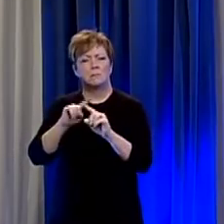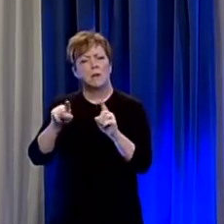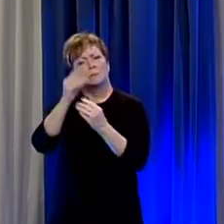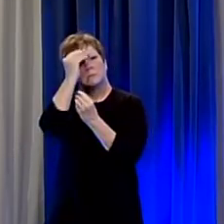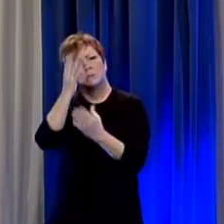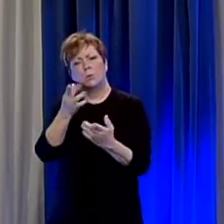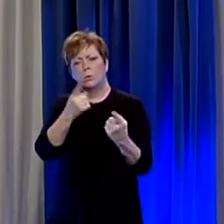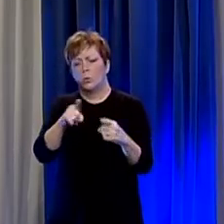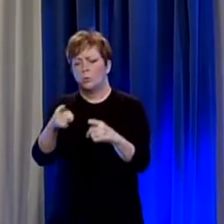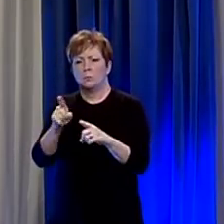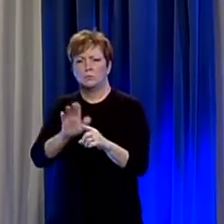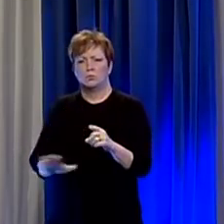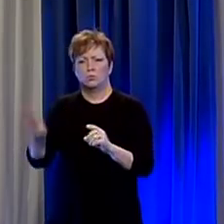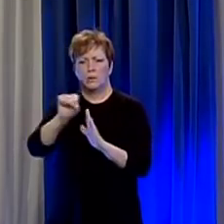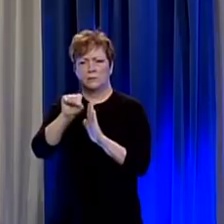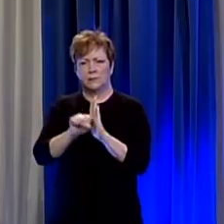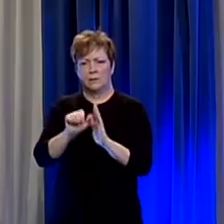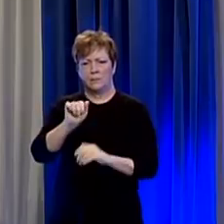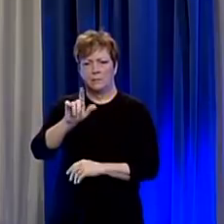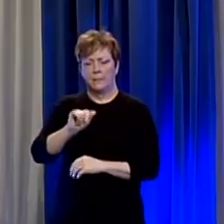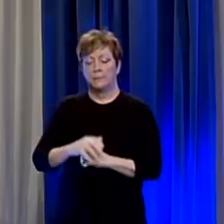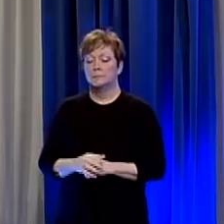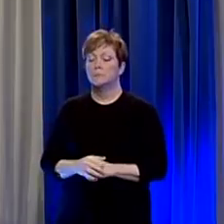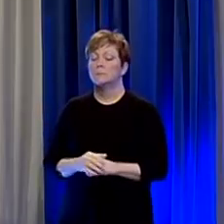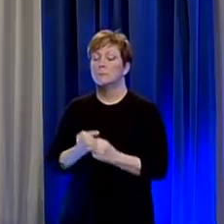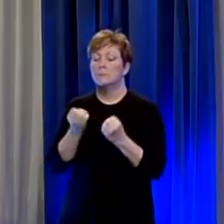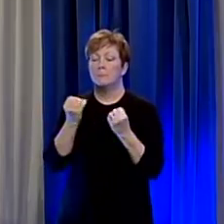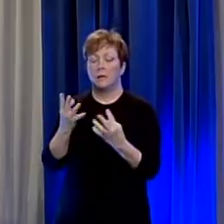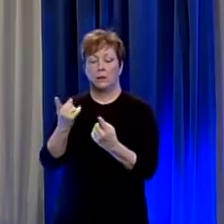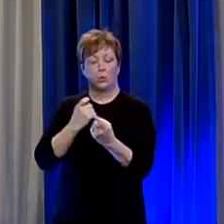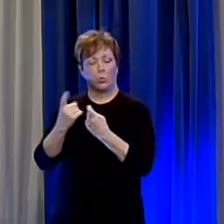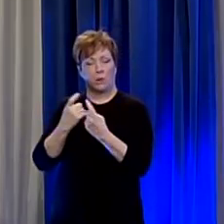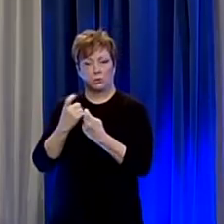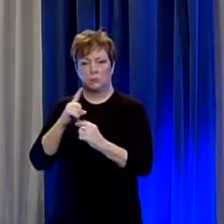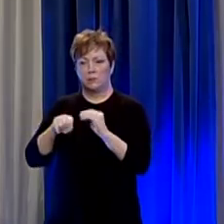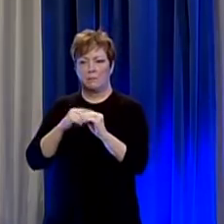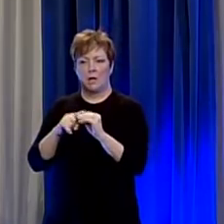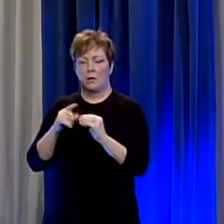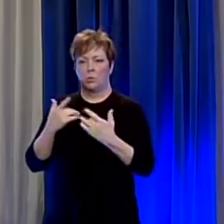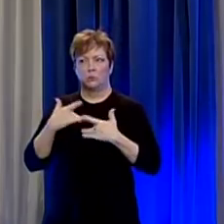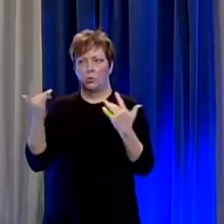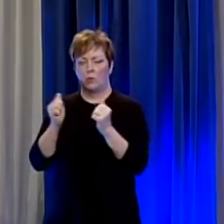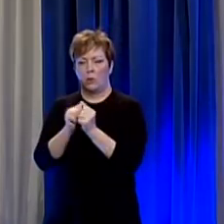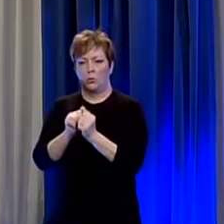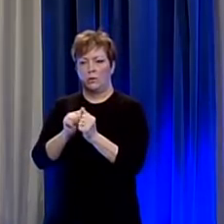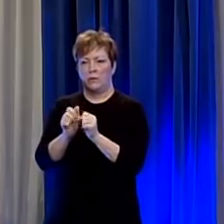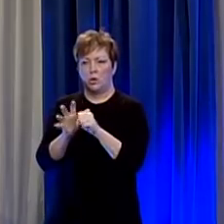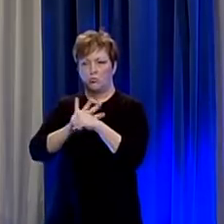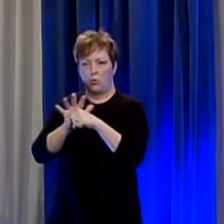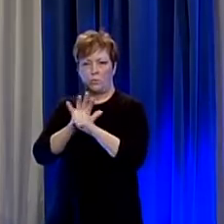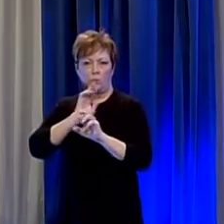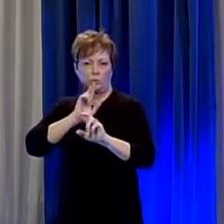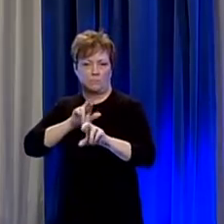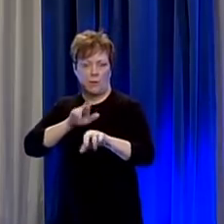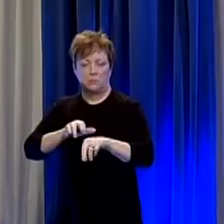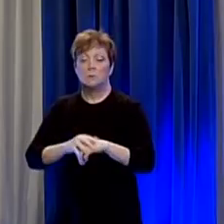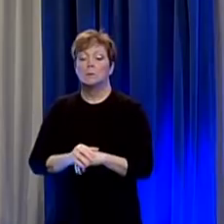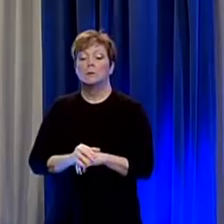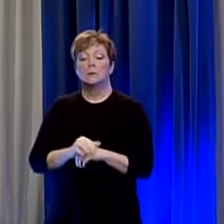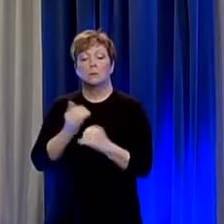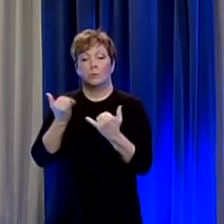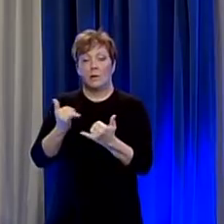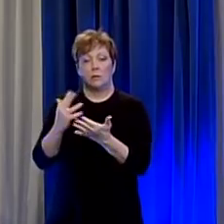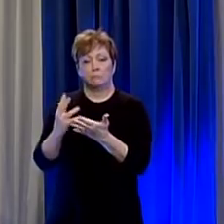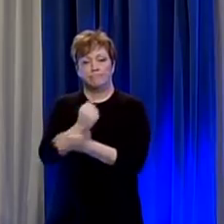situation around the state we also have gotten many questions about what's going on with the coronavirus response and so we wanted to use this